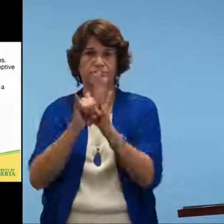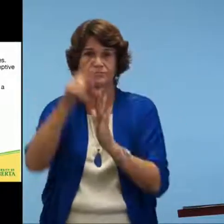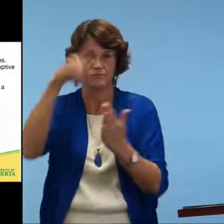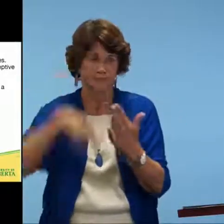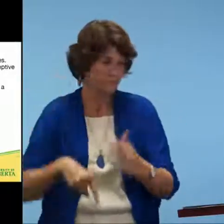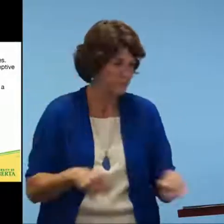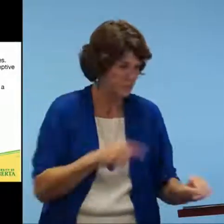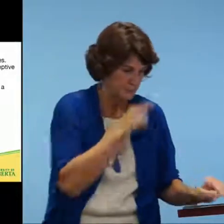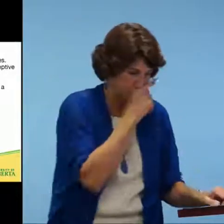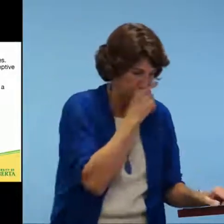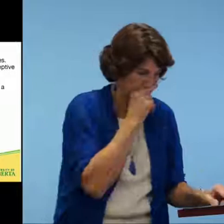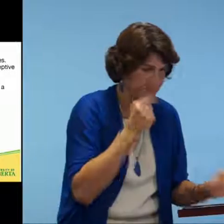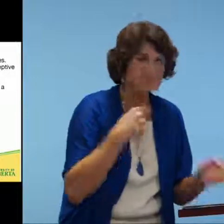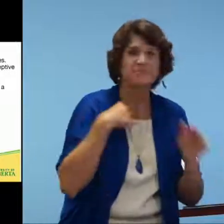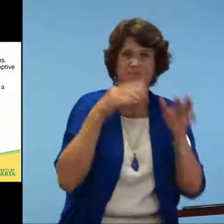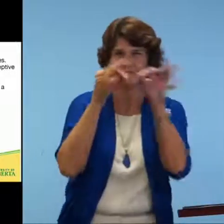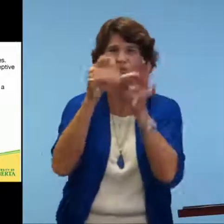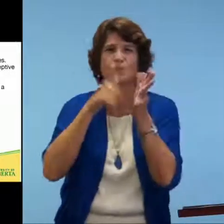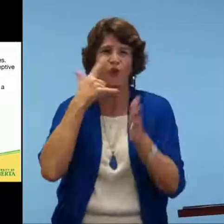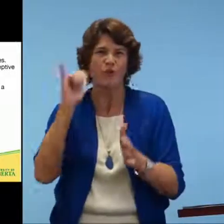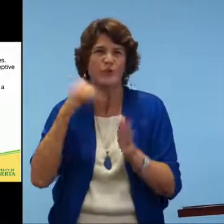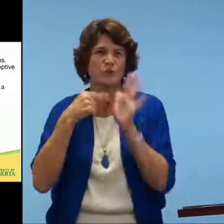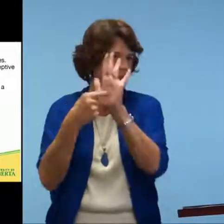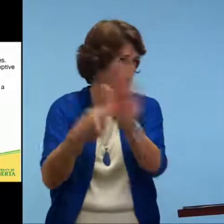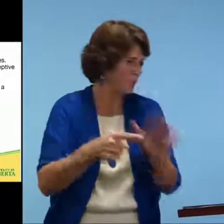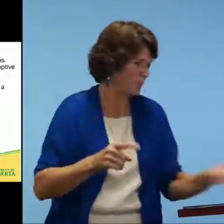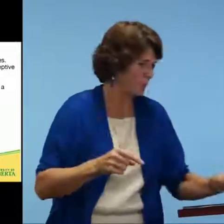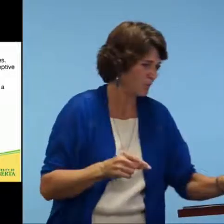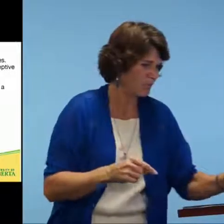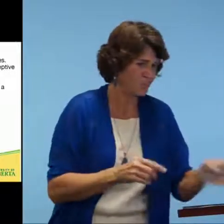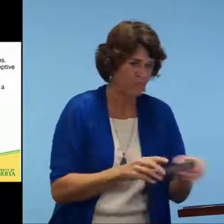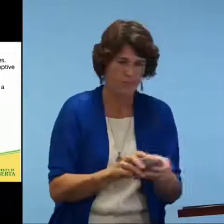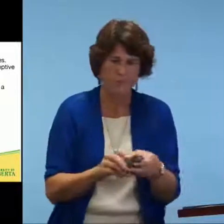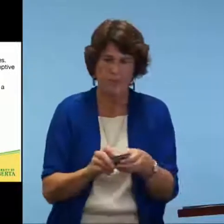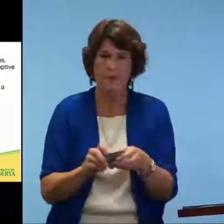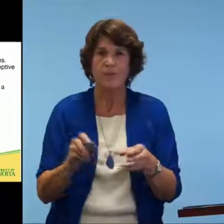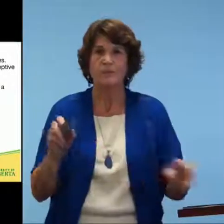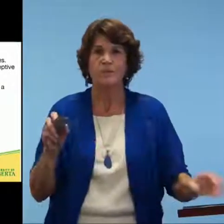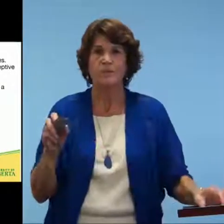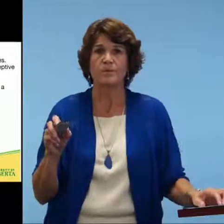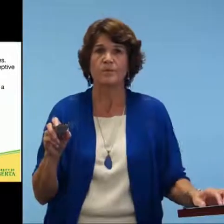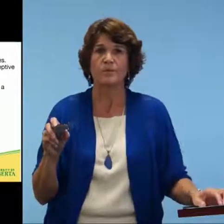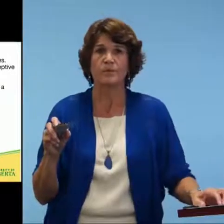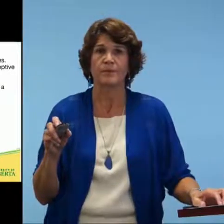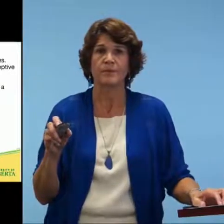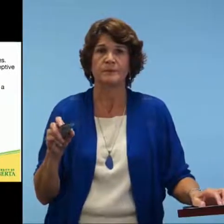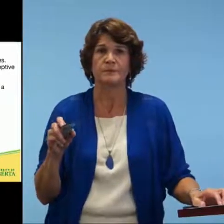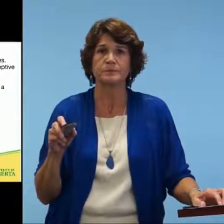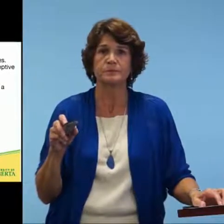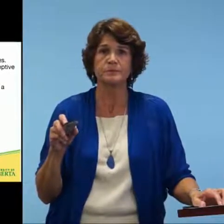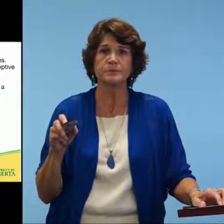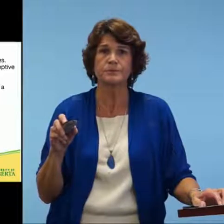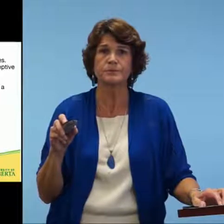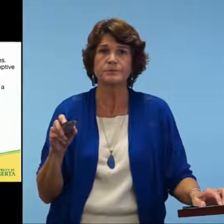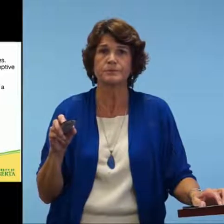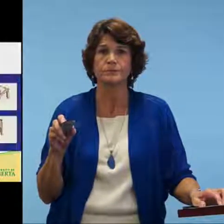the child can identify those specific features of the grammar, and I will try to provide you an example.